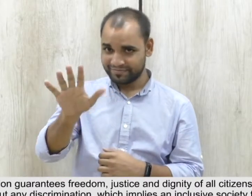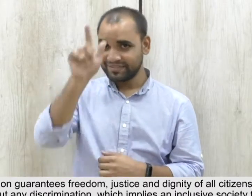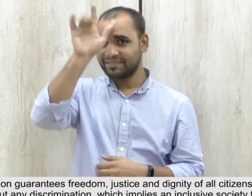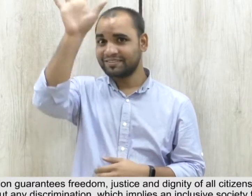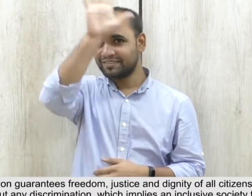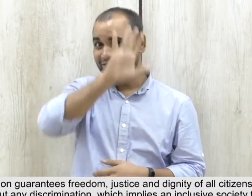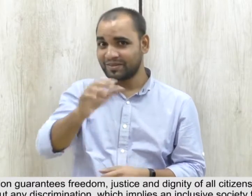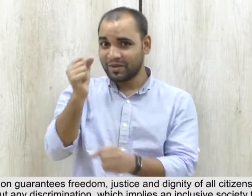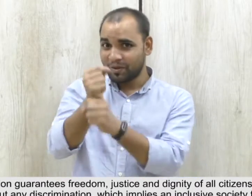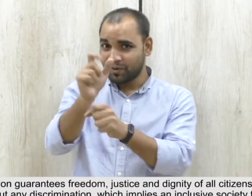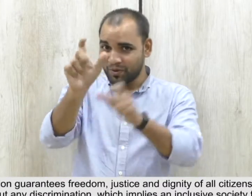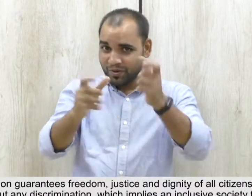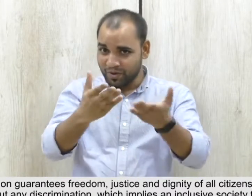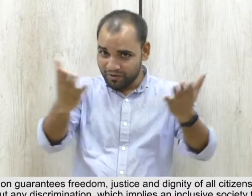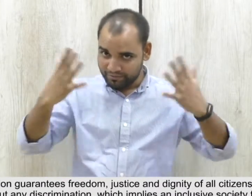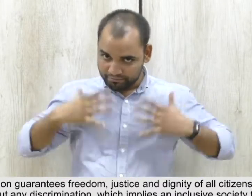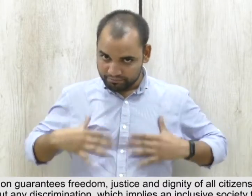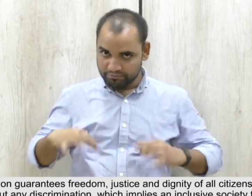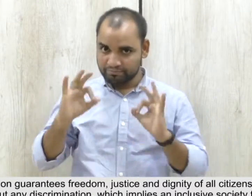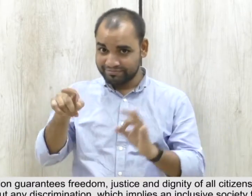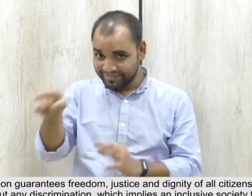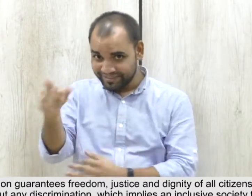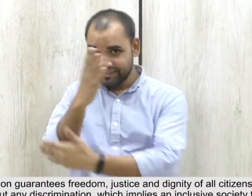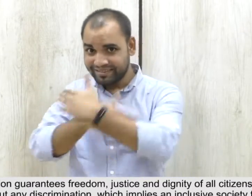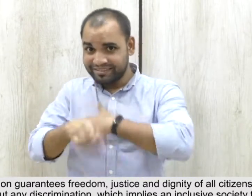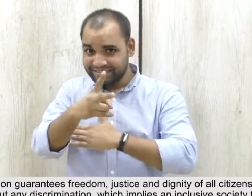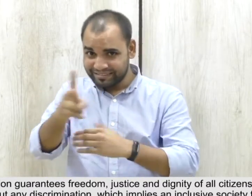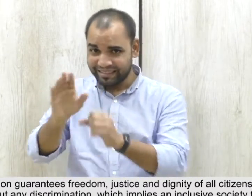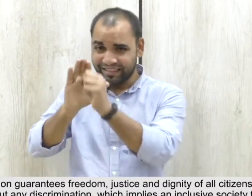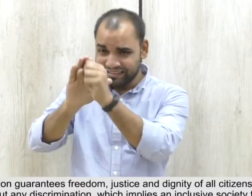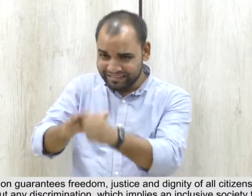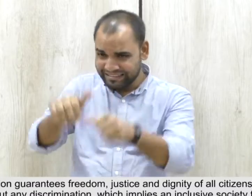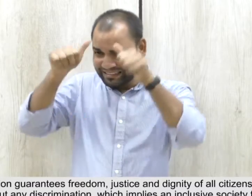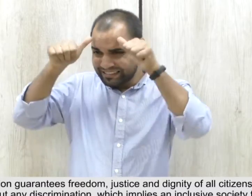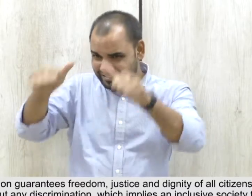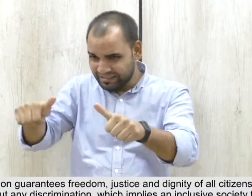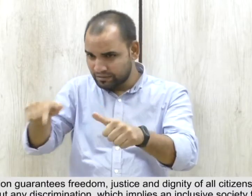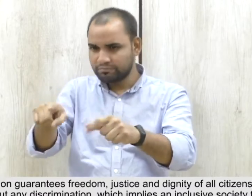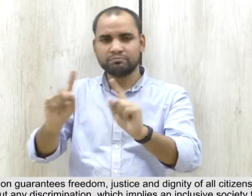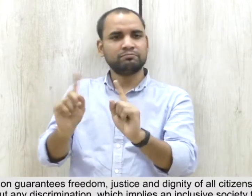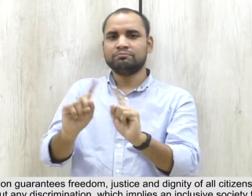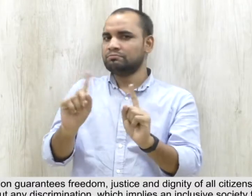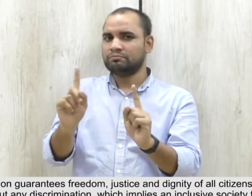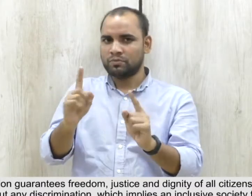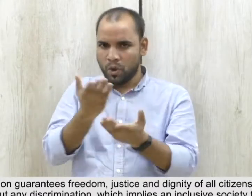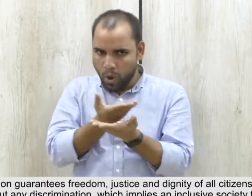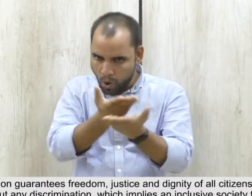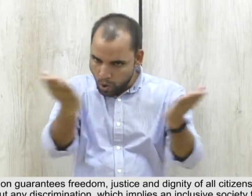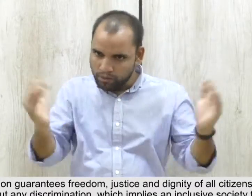1.5. Our Constitution guarantees freedom, justice and dignity of all citizens